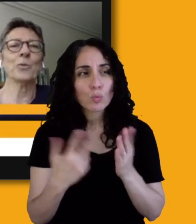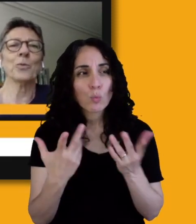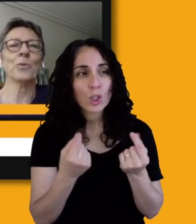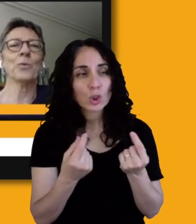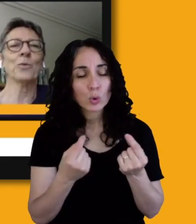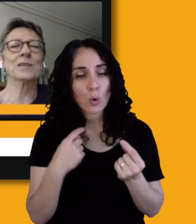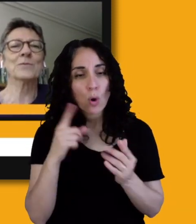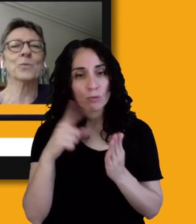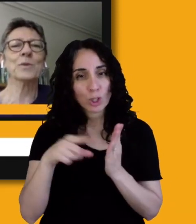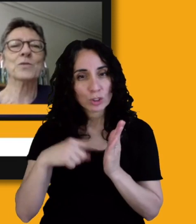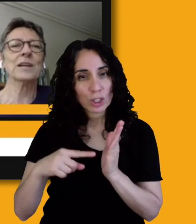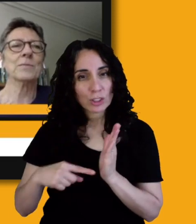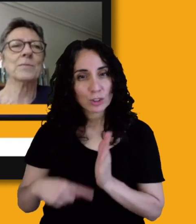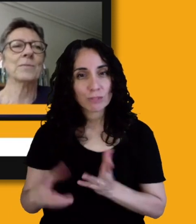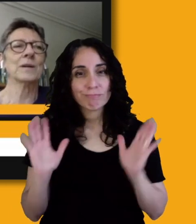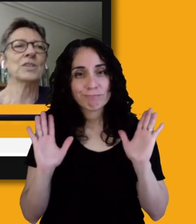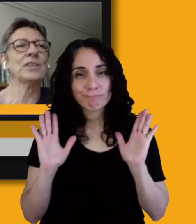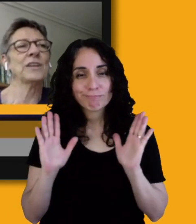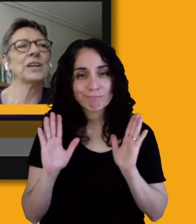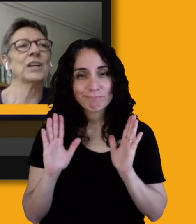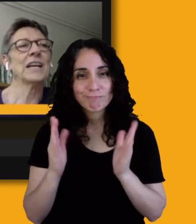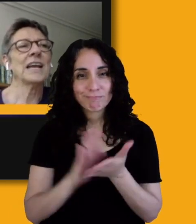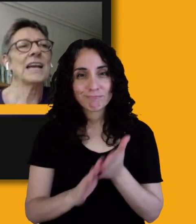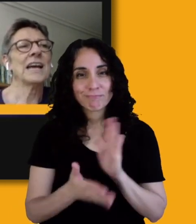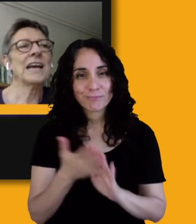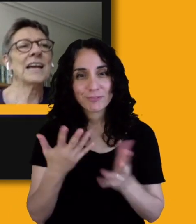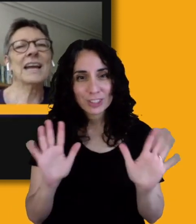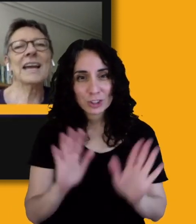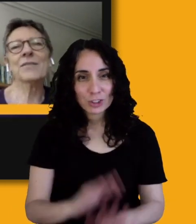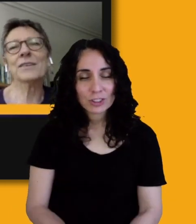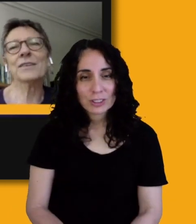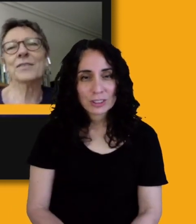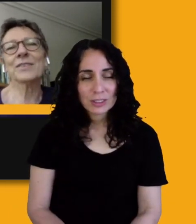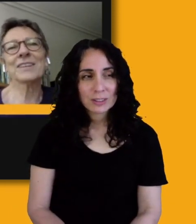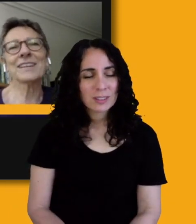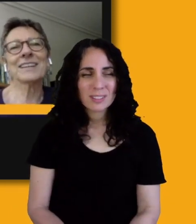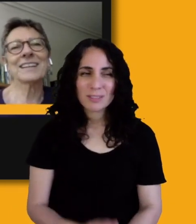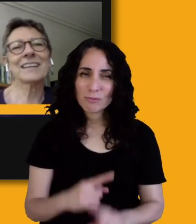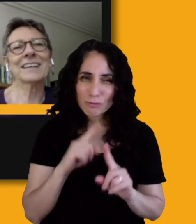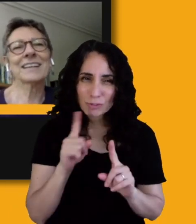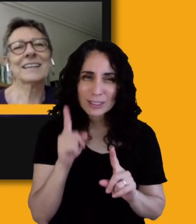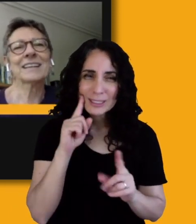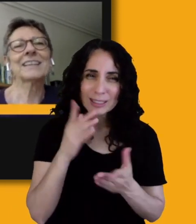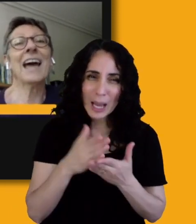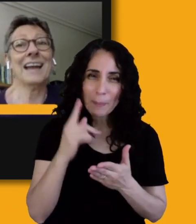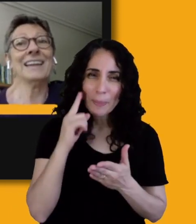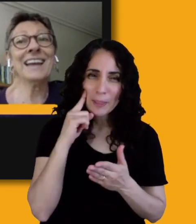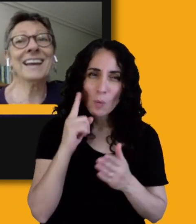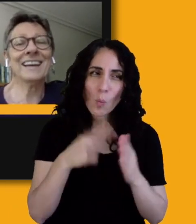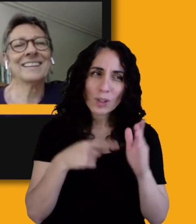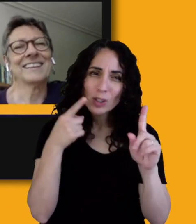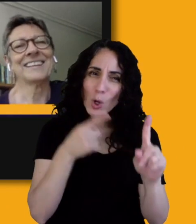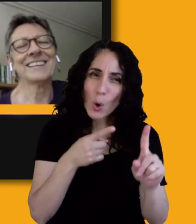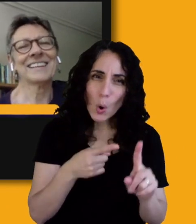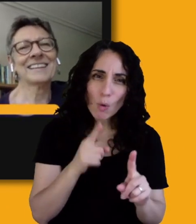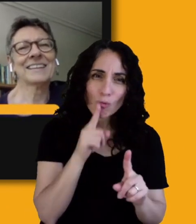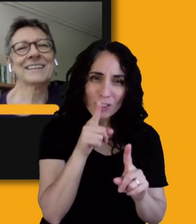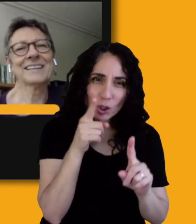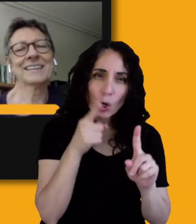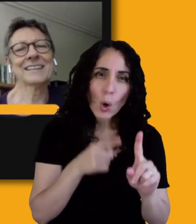what's, what are we trying to achieve here? And I have a, I'm sorry to cut you off. I think that you, something that